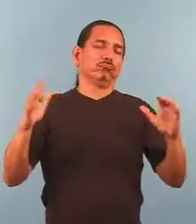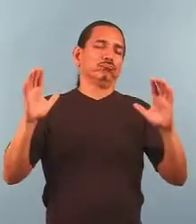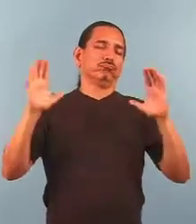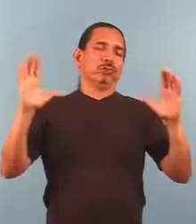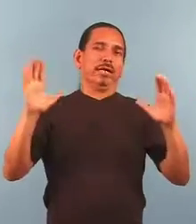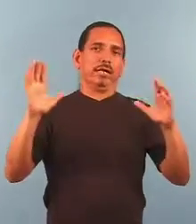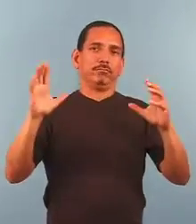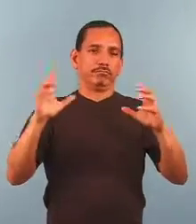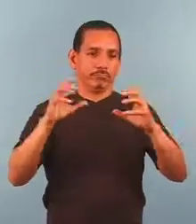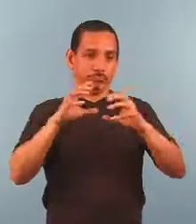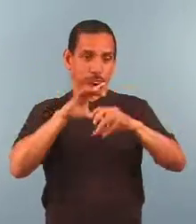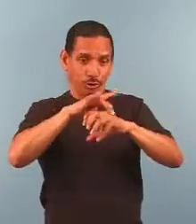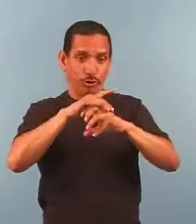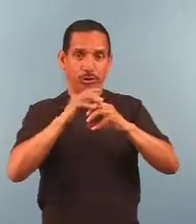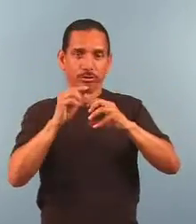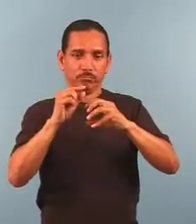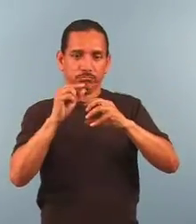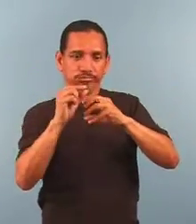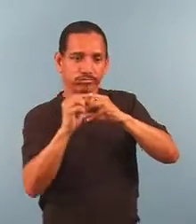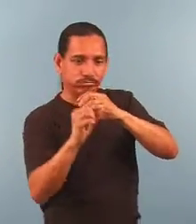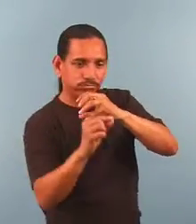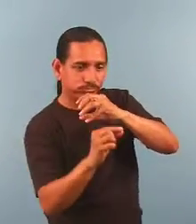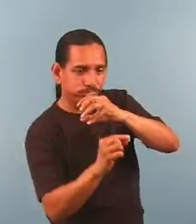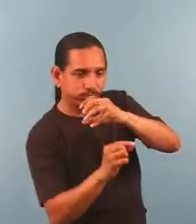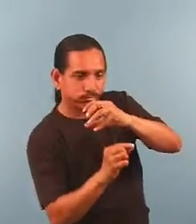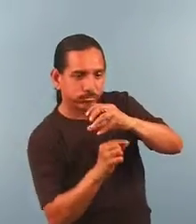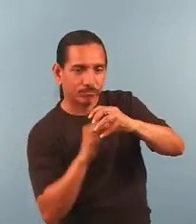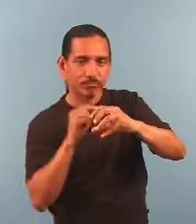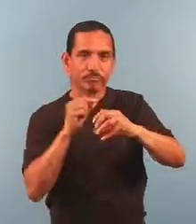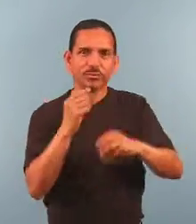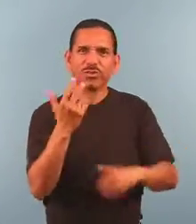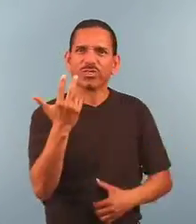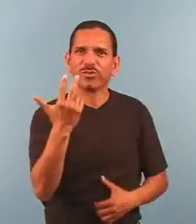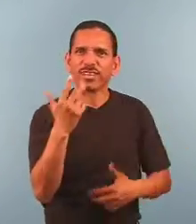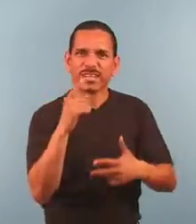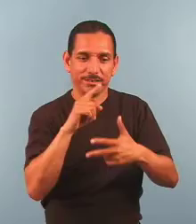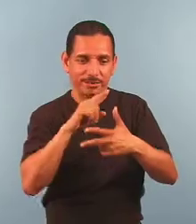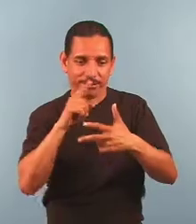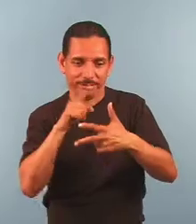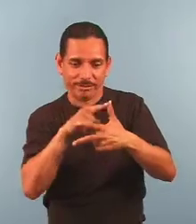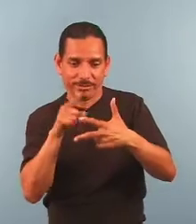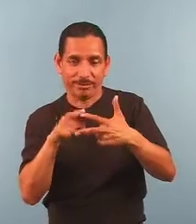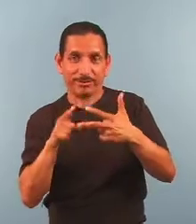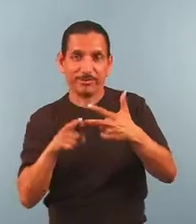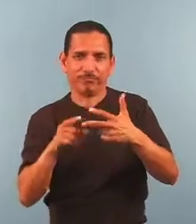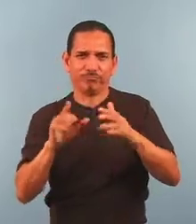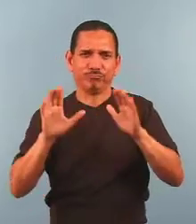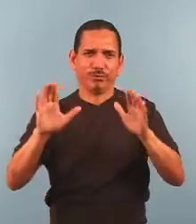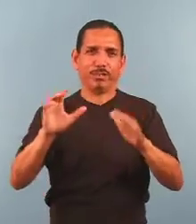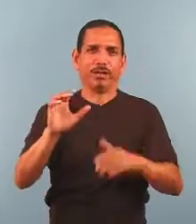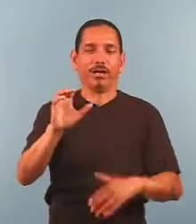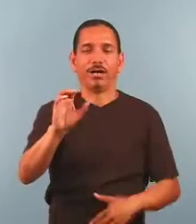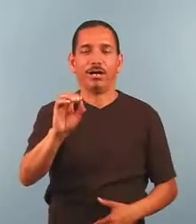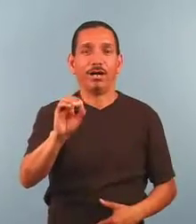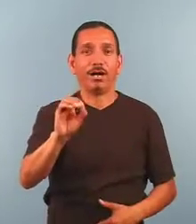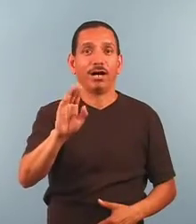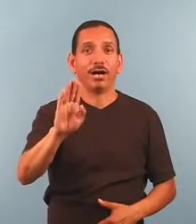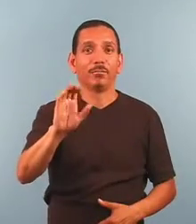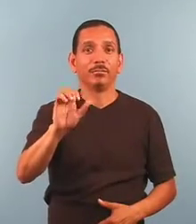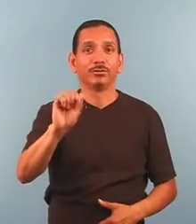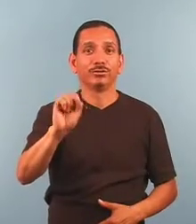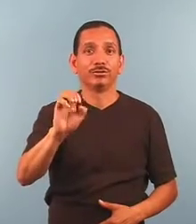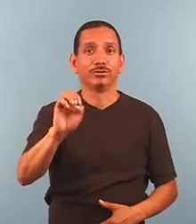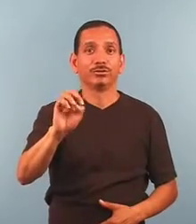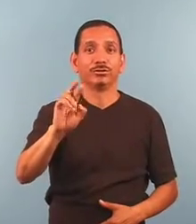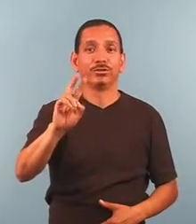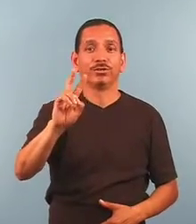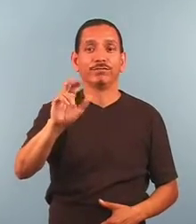observatories